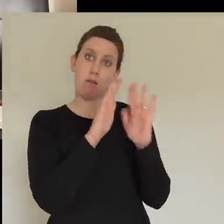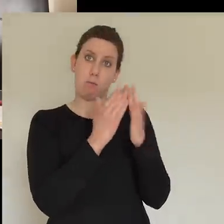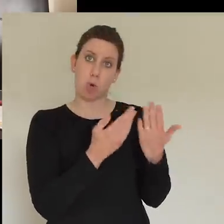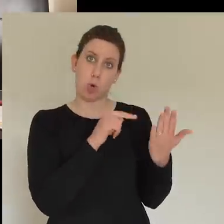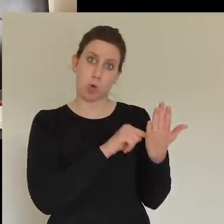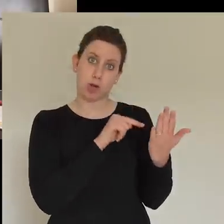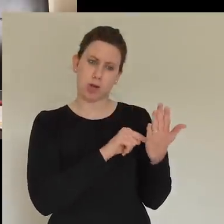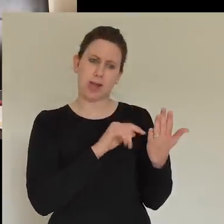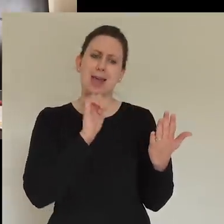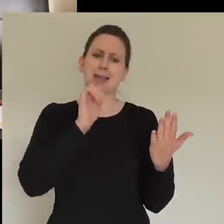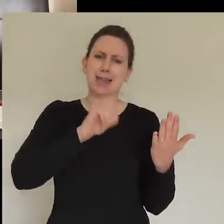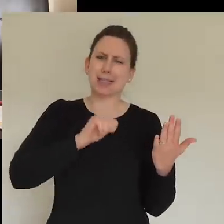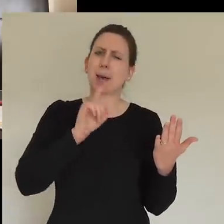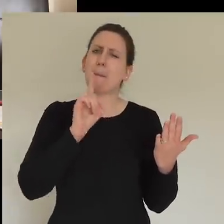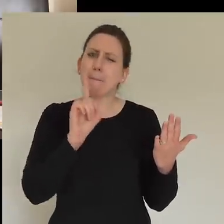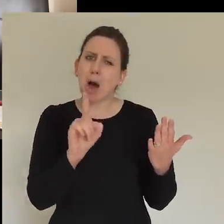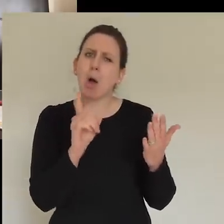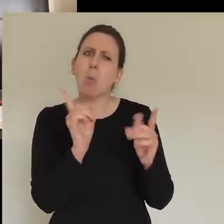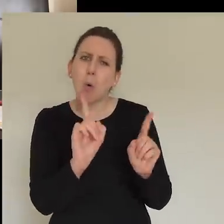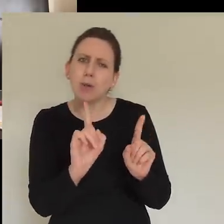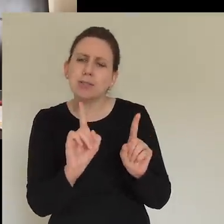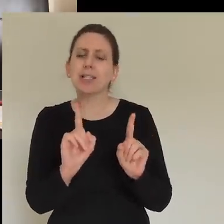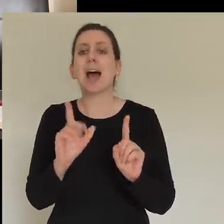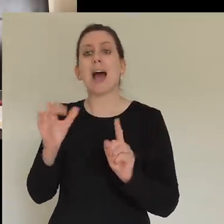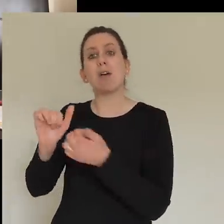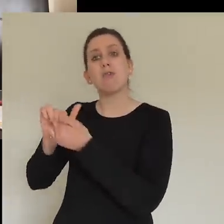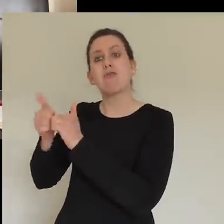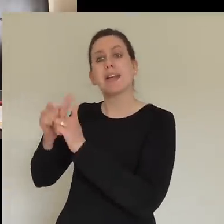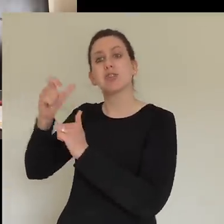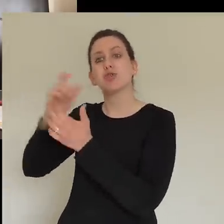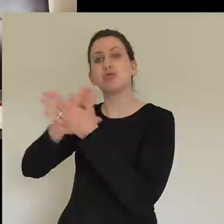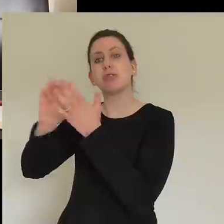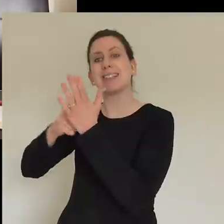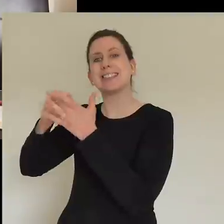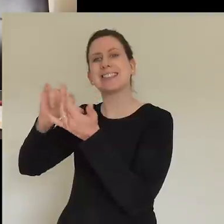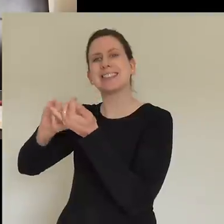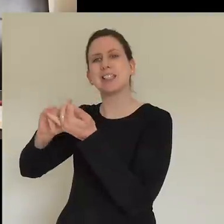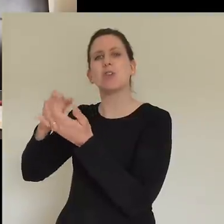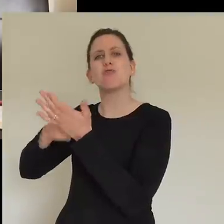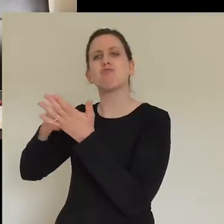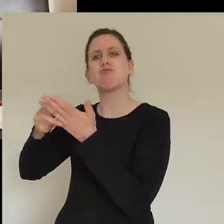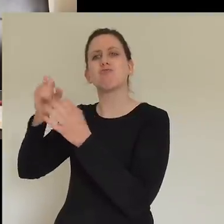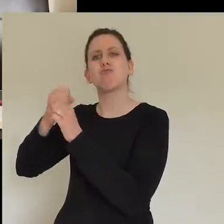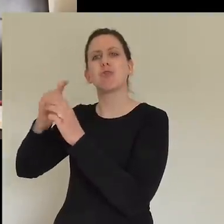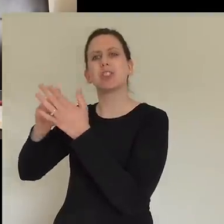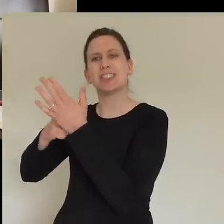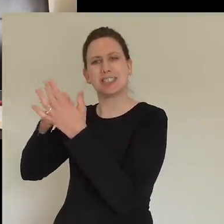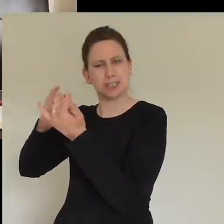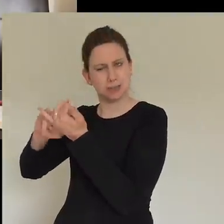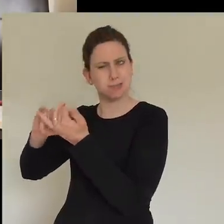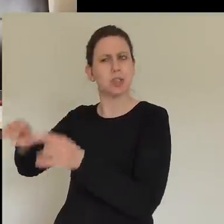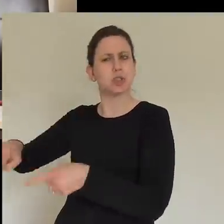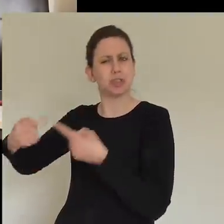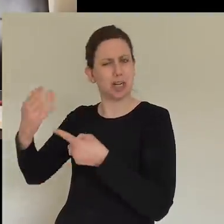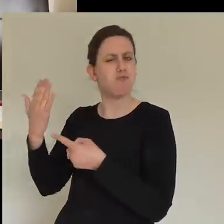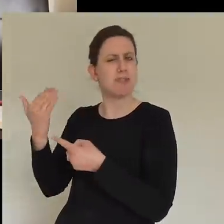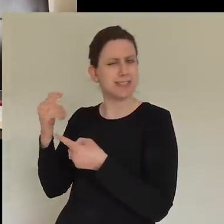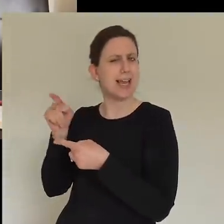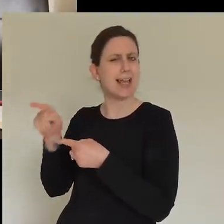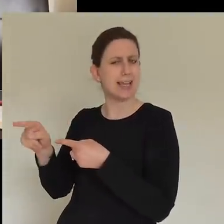is inspired by our friend and fellow Spring Harvest leader, Chris Rogers. He challenged us both recently when he said, when it comes to being unleashed,